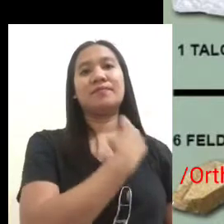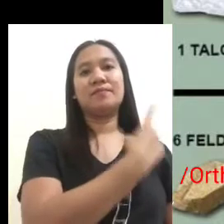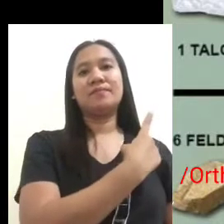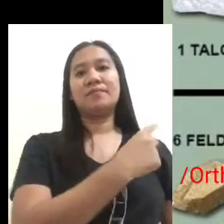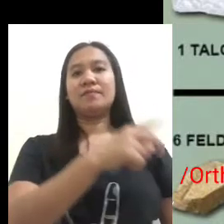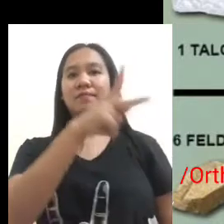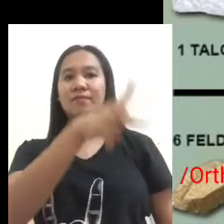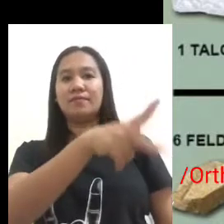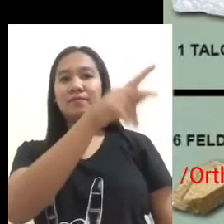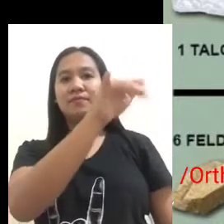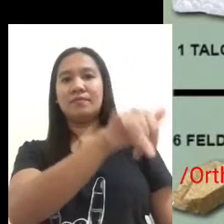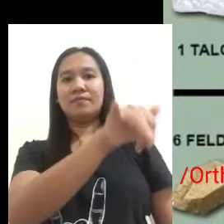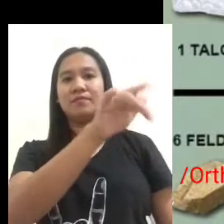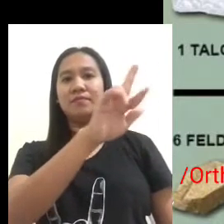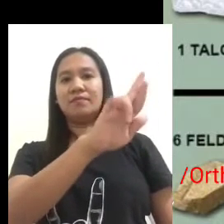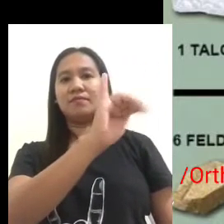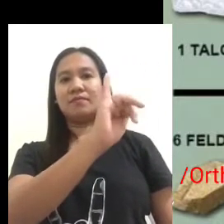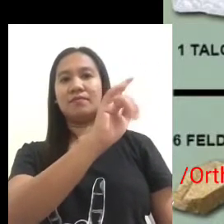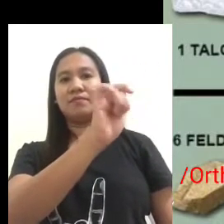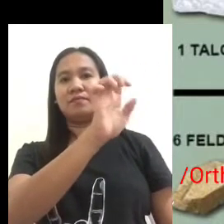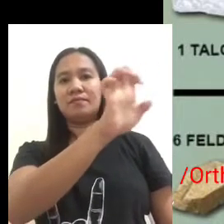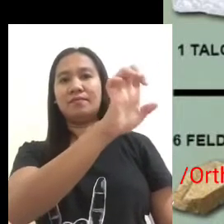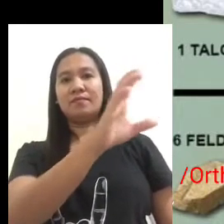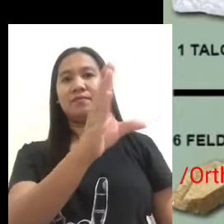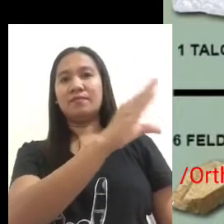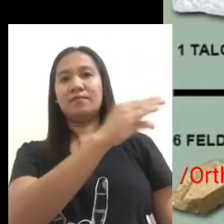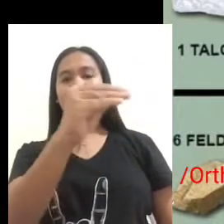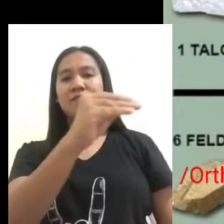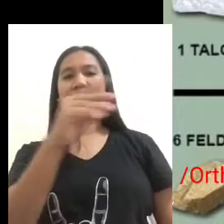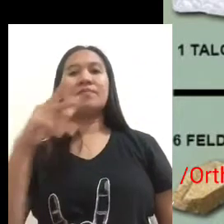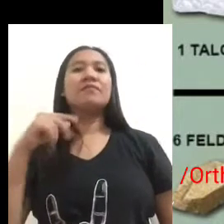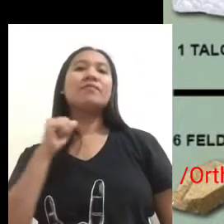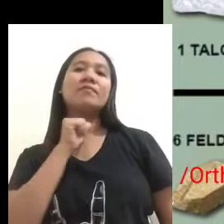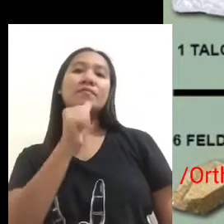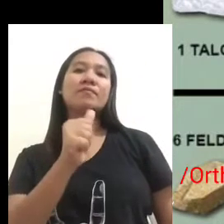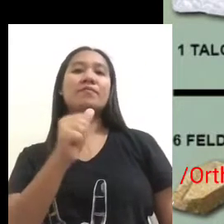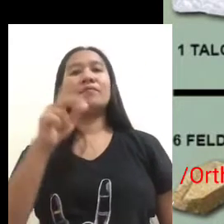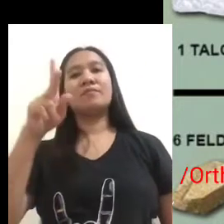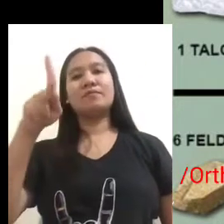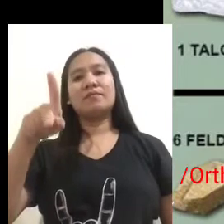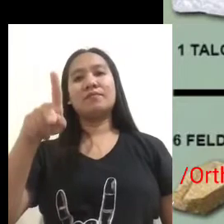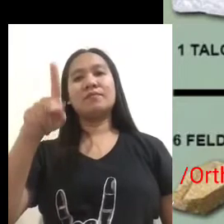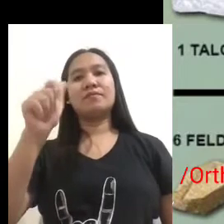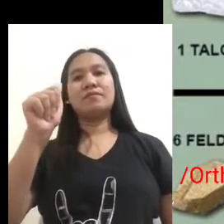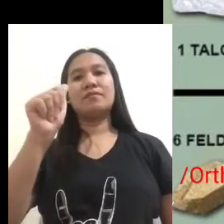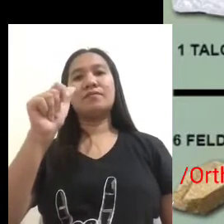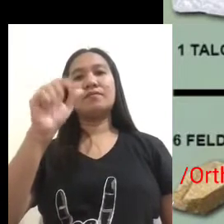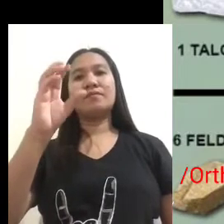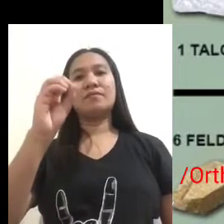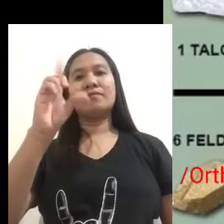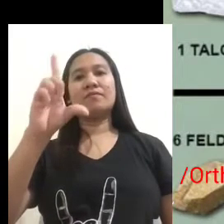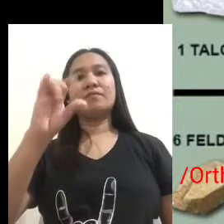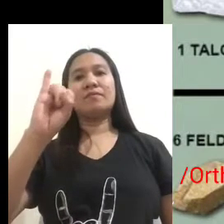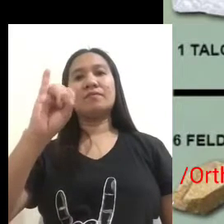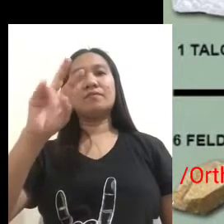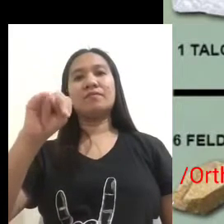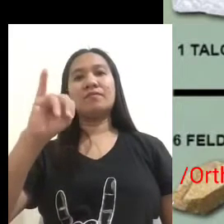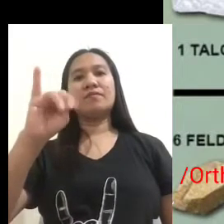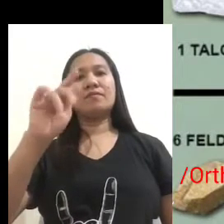appetite 6 orthoclase 7 quartz 8 topaz 9